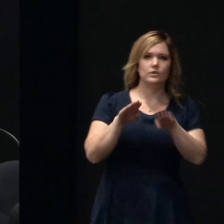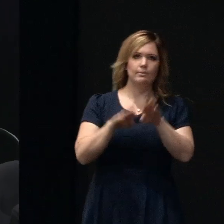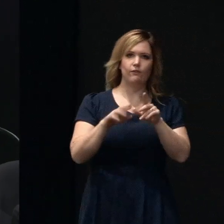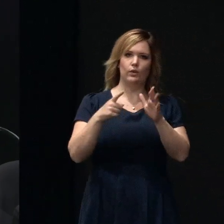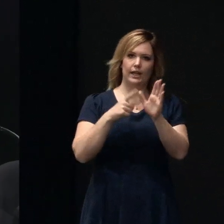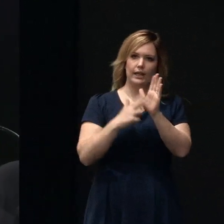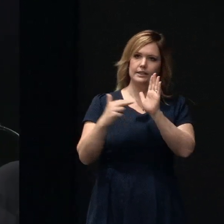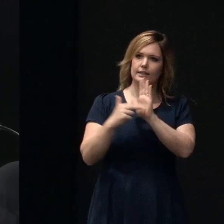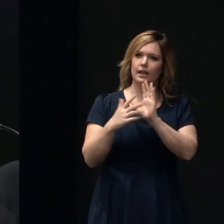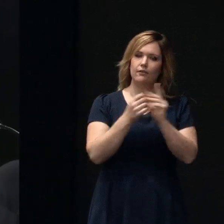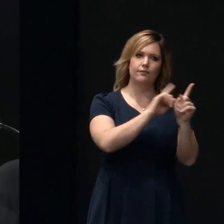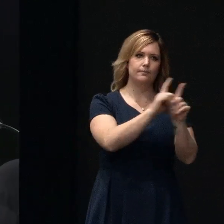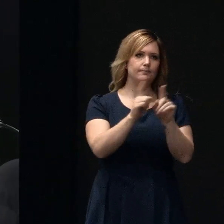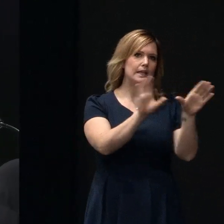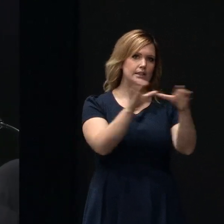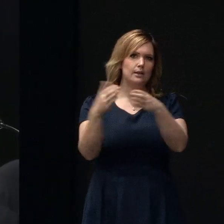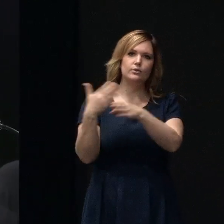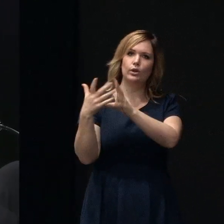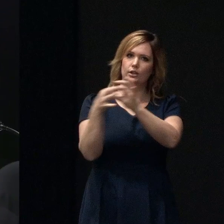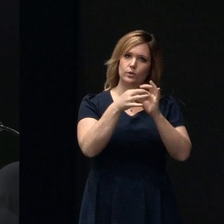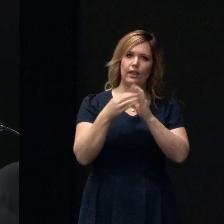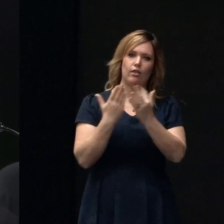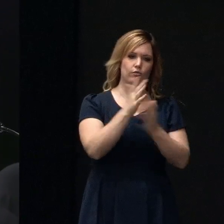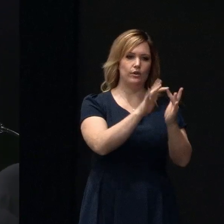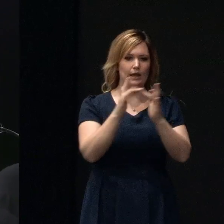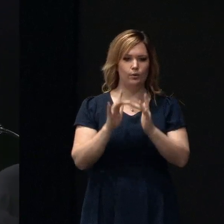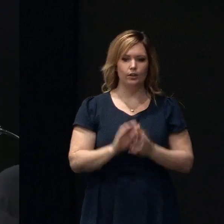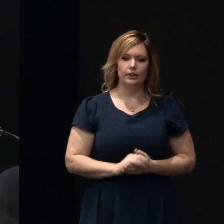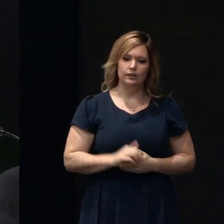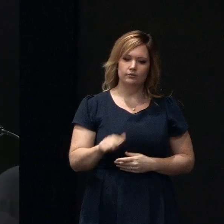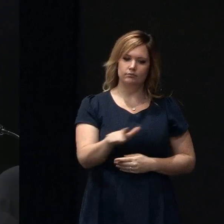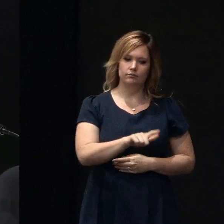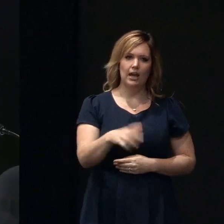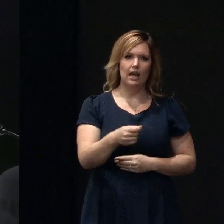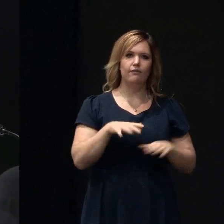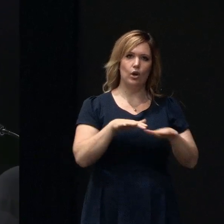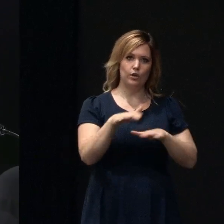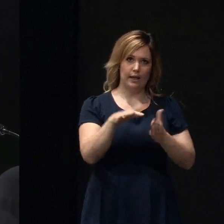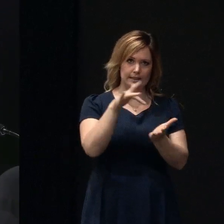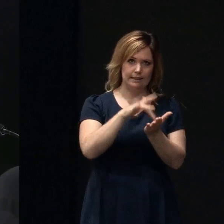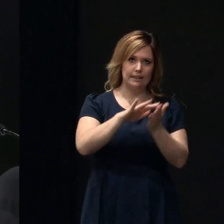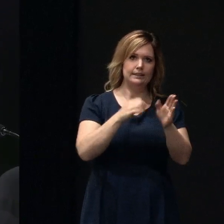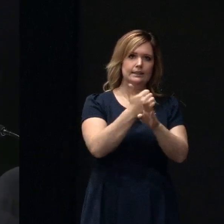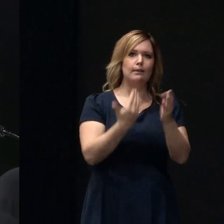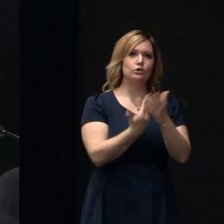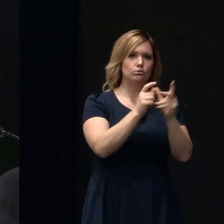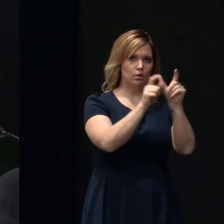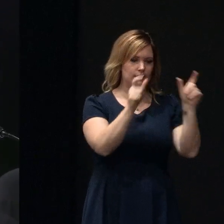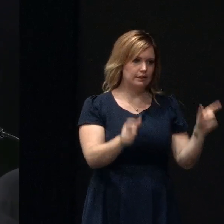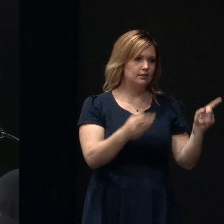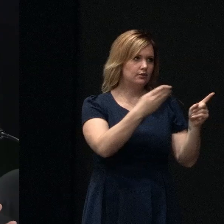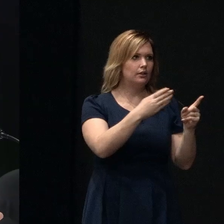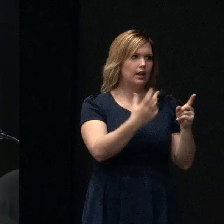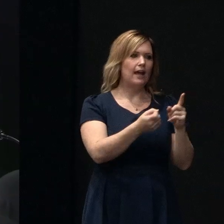different teams working together across the network. Locally, we have an earthquake centre that's set up in New Brighton and we have dedicated